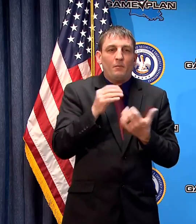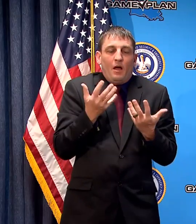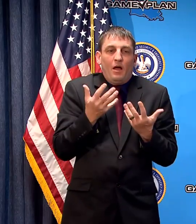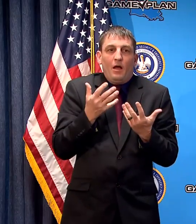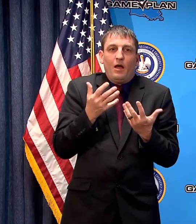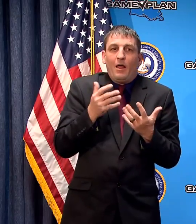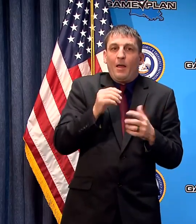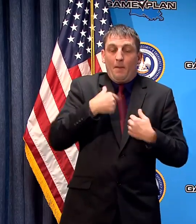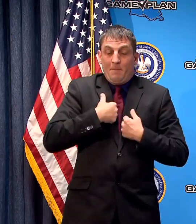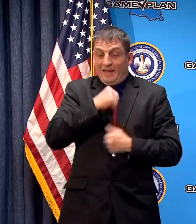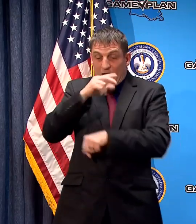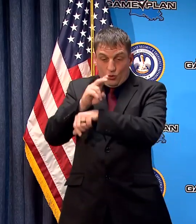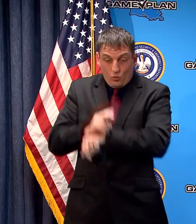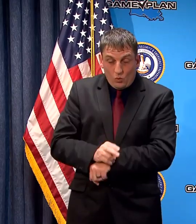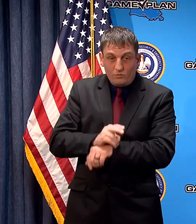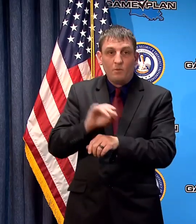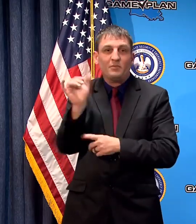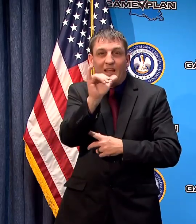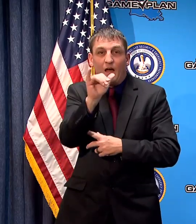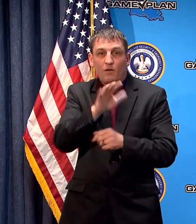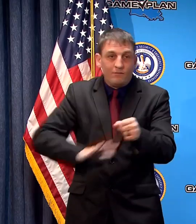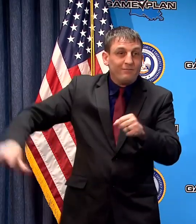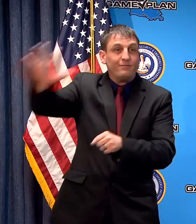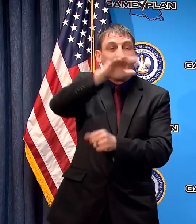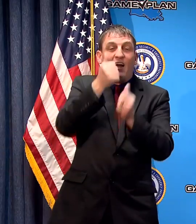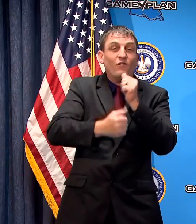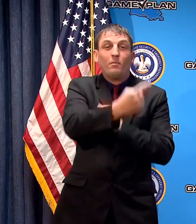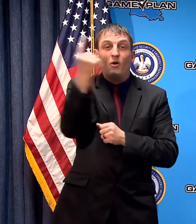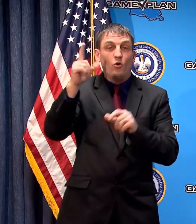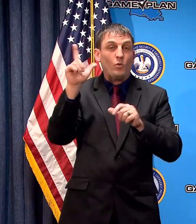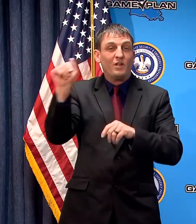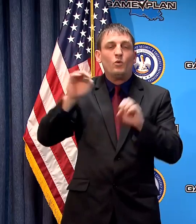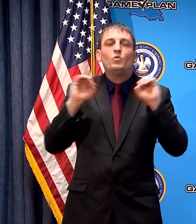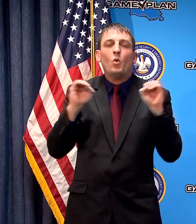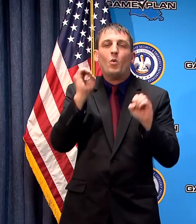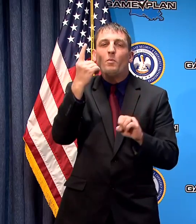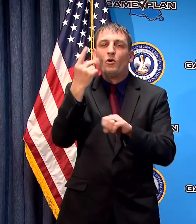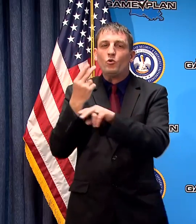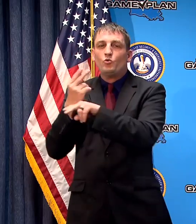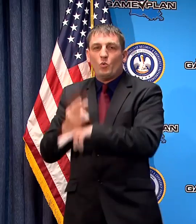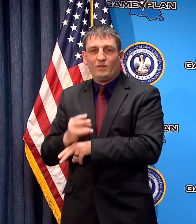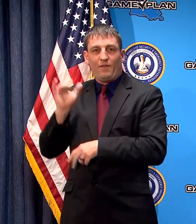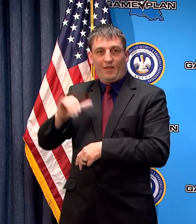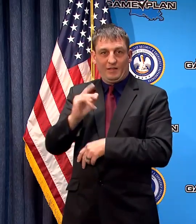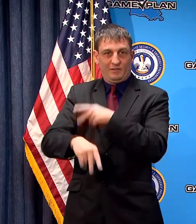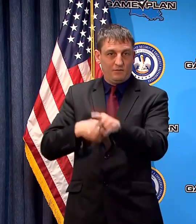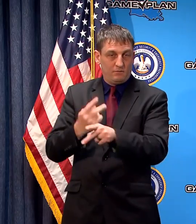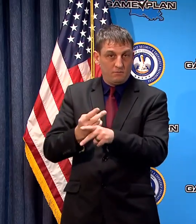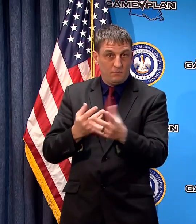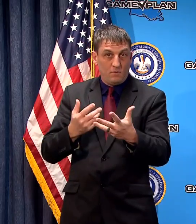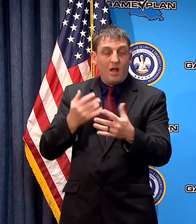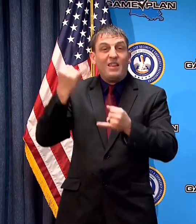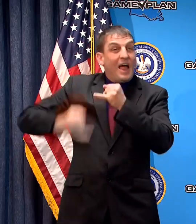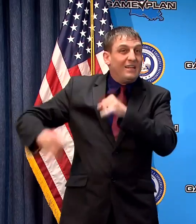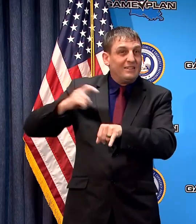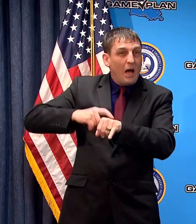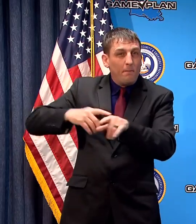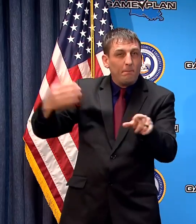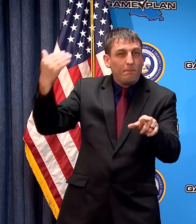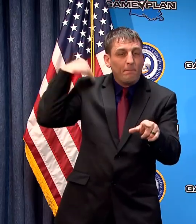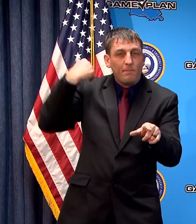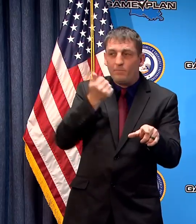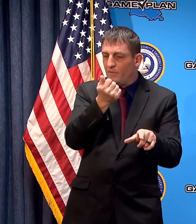in the state of Louisiana is accustomed to the last time that I'm aware of that something like this happened would have been in